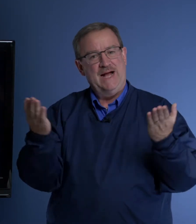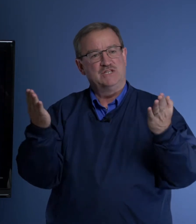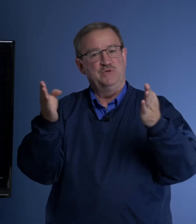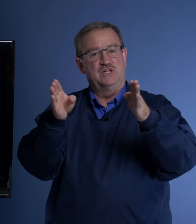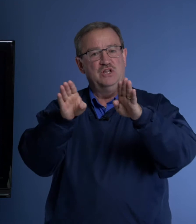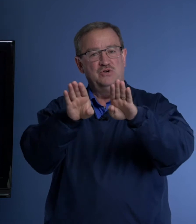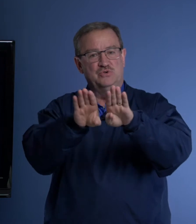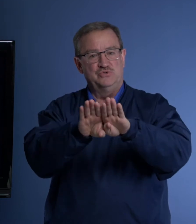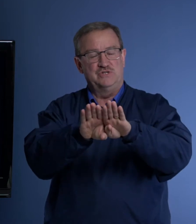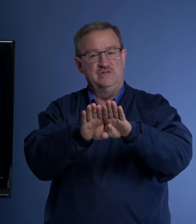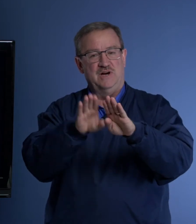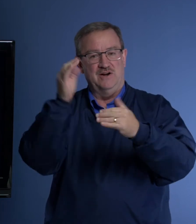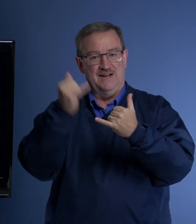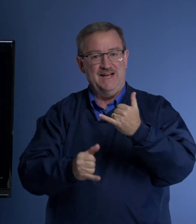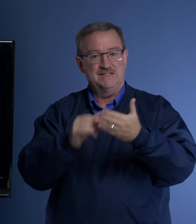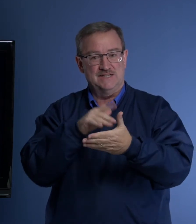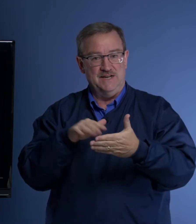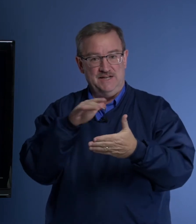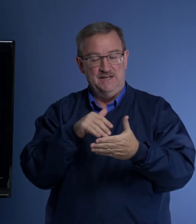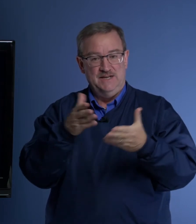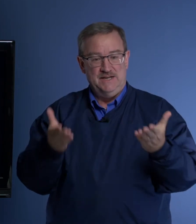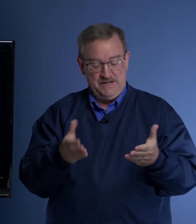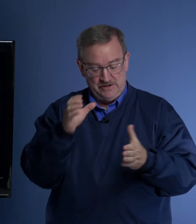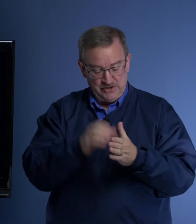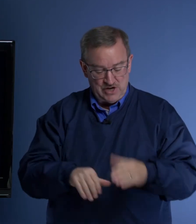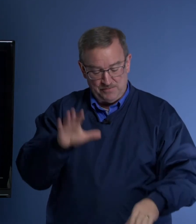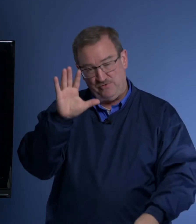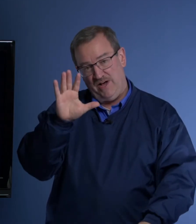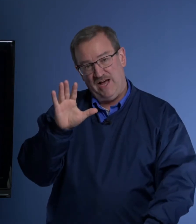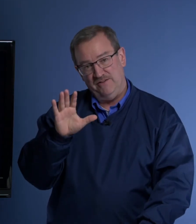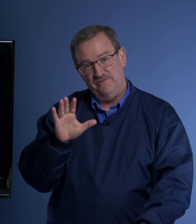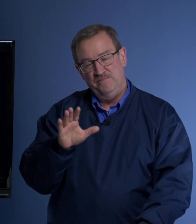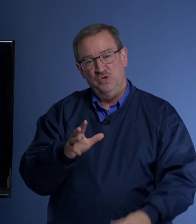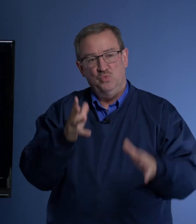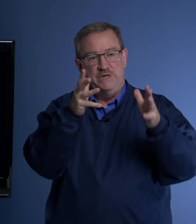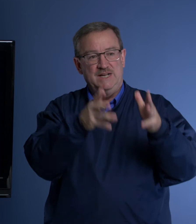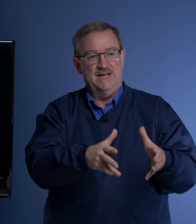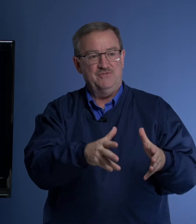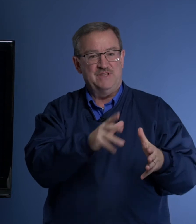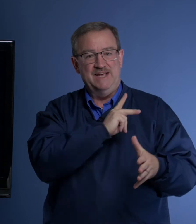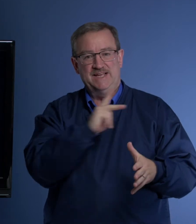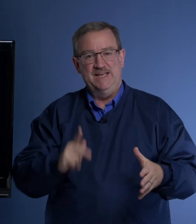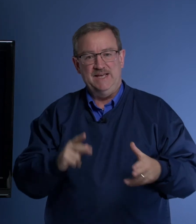As we closed our last study here in chapter five, we left a king